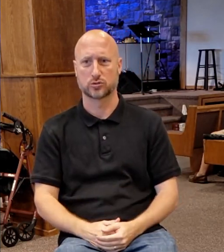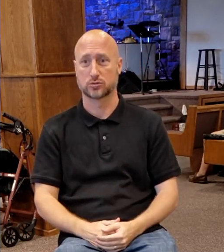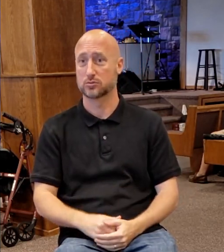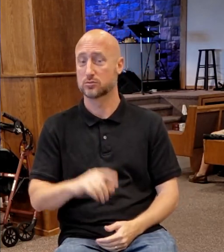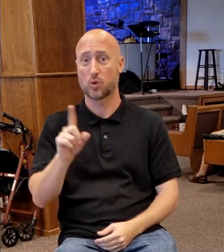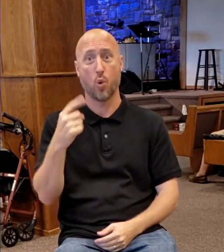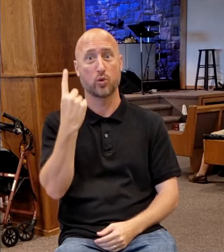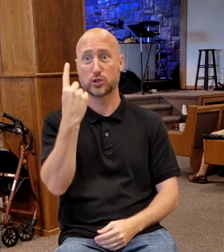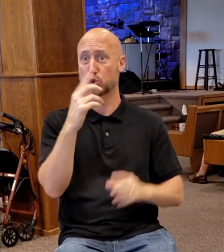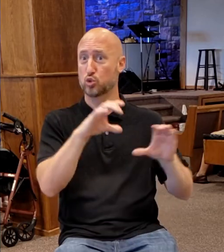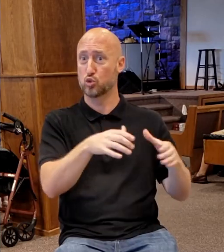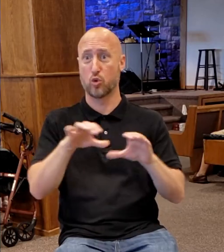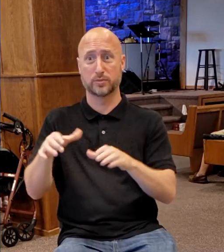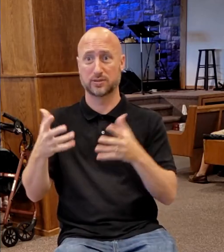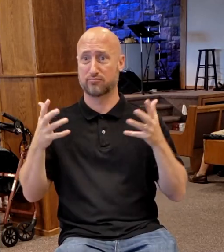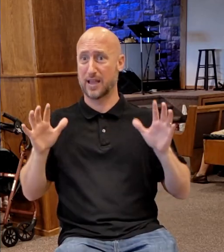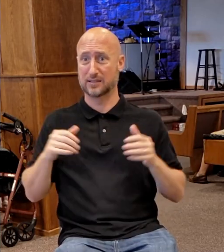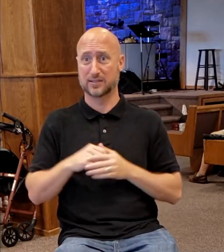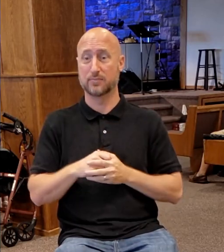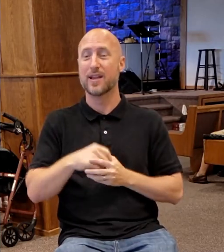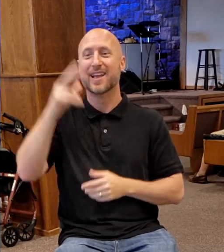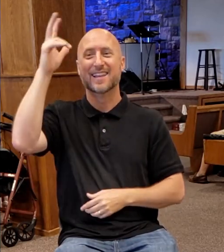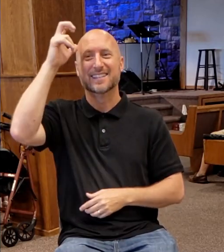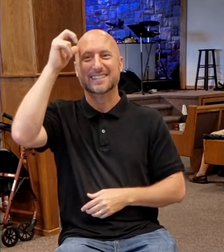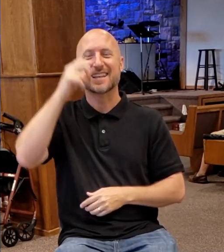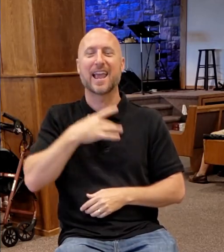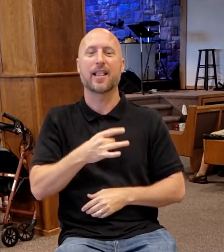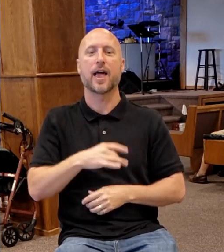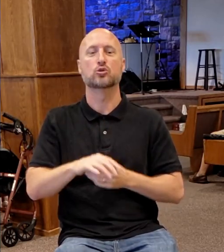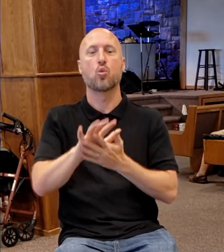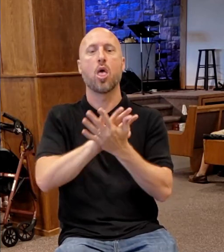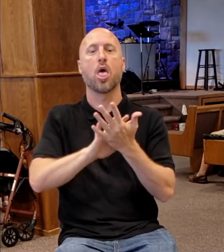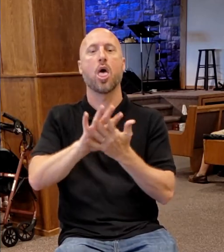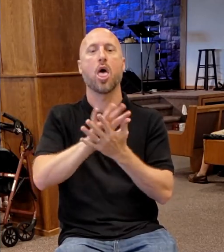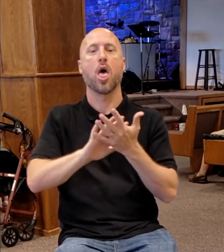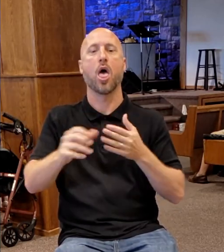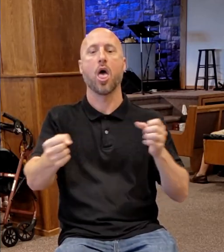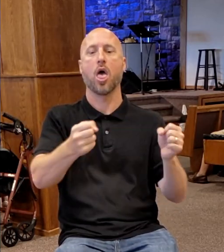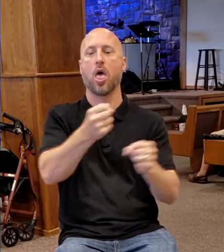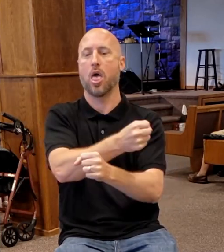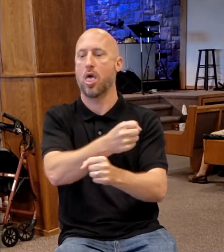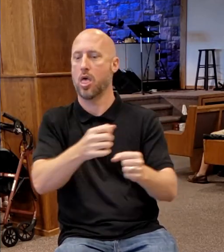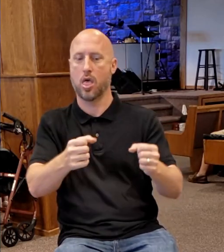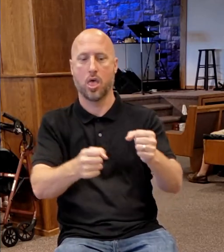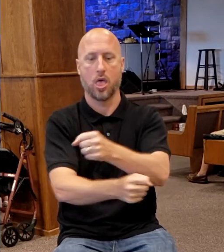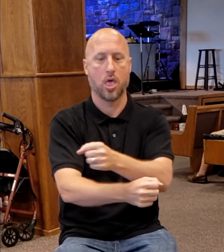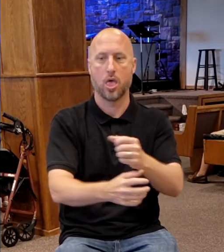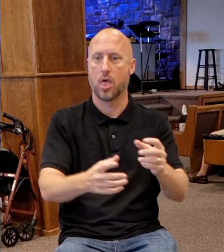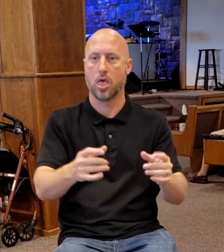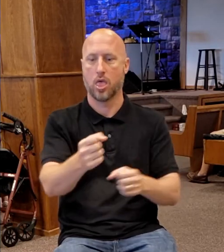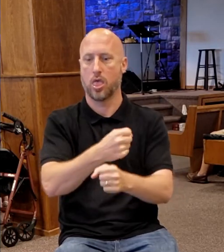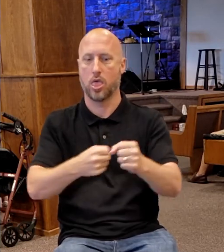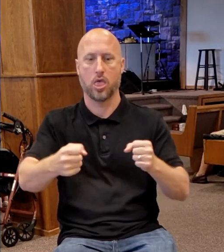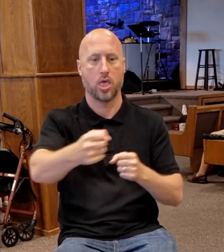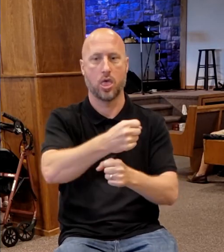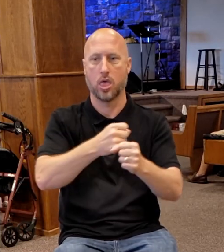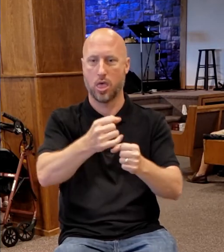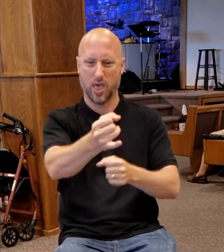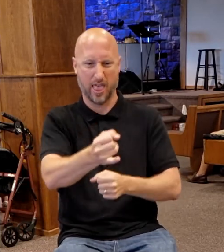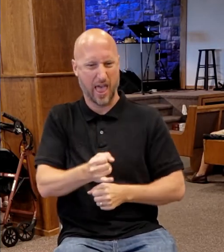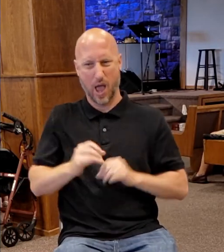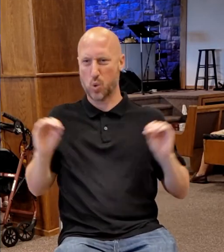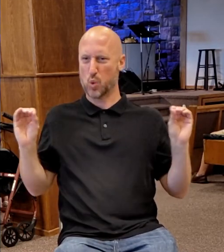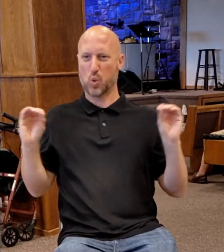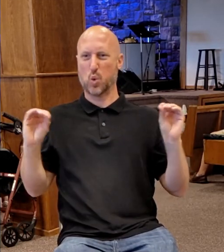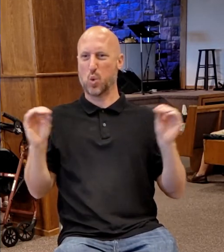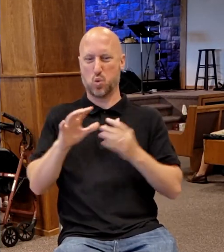Satan loves it when we fudge the lines, especially the believer fudging the lines. The unbelievers, they know what they believe. They don't have to fudge